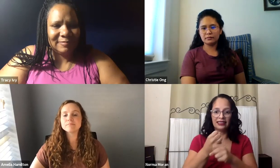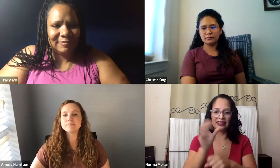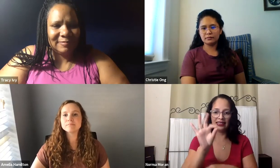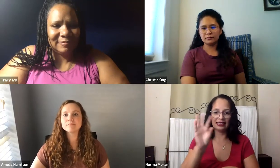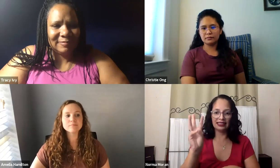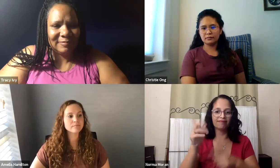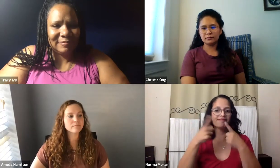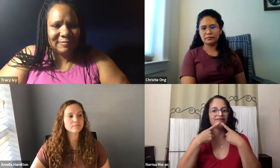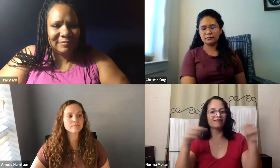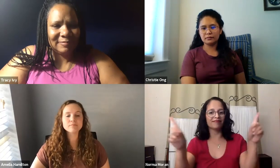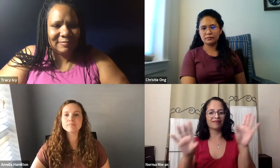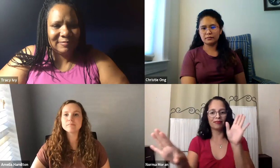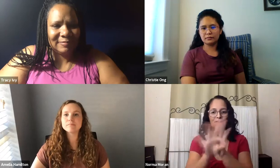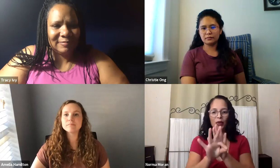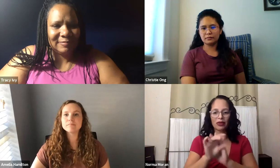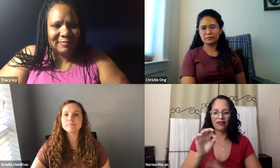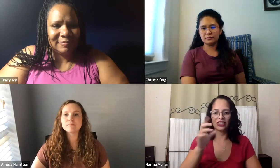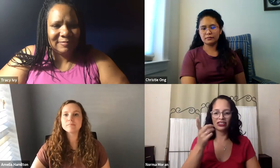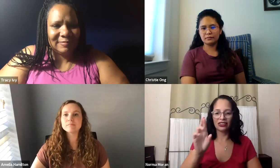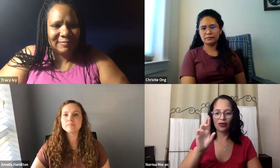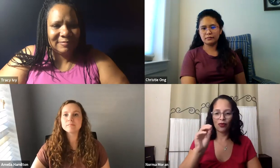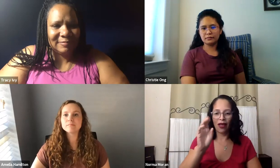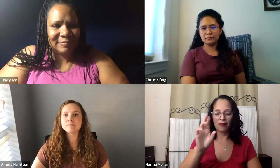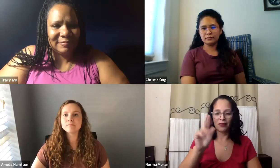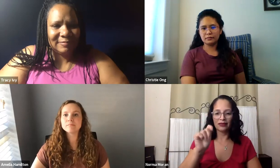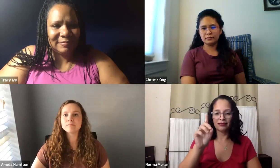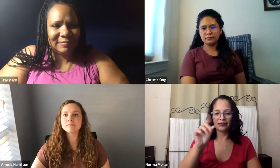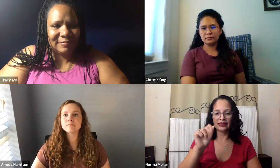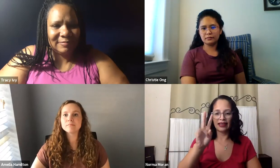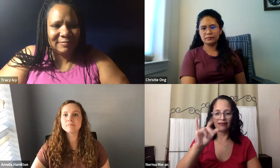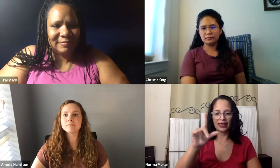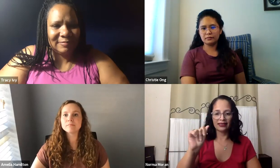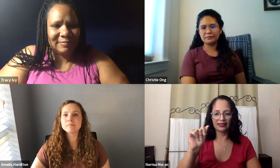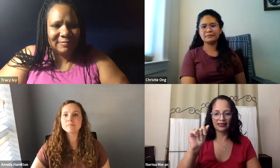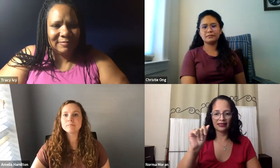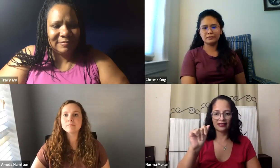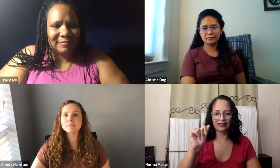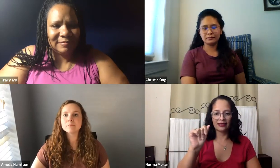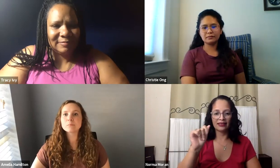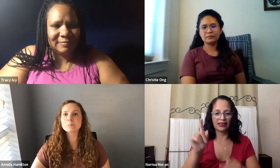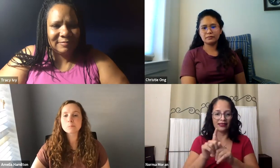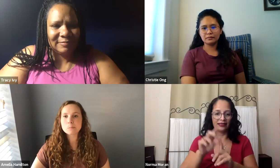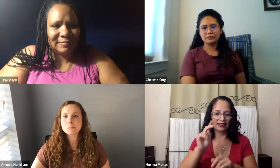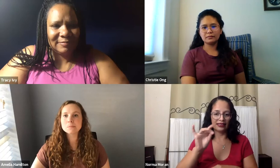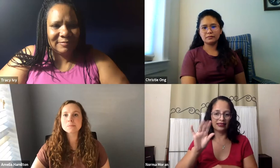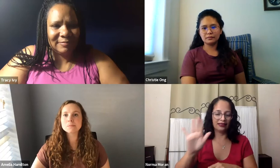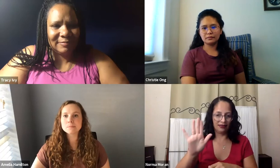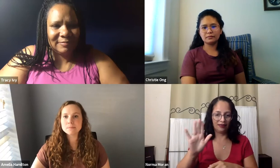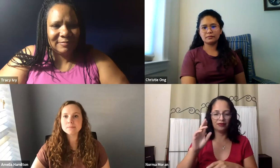The next year in 1996, we finally appointed Dr. Davila as